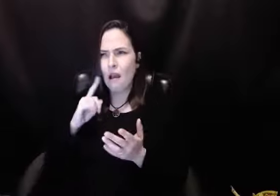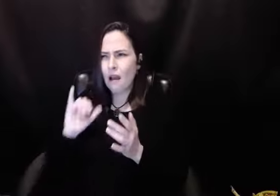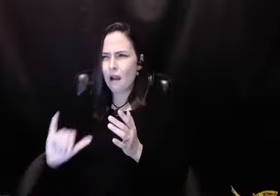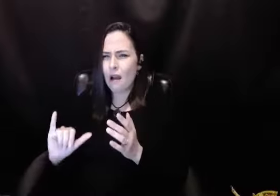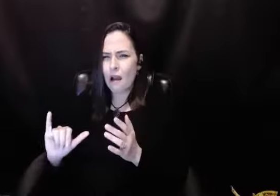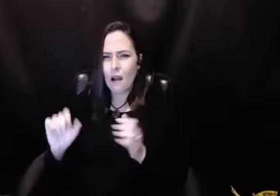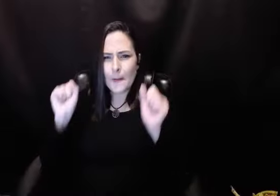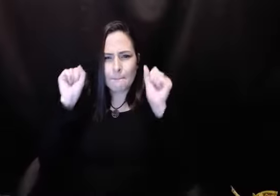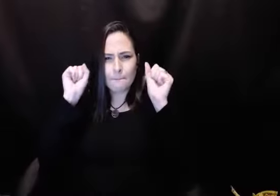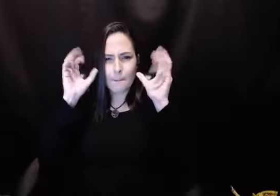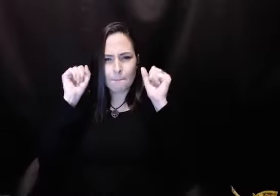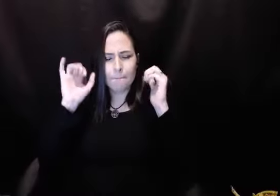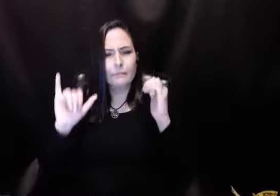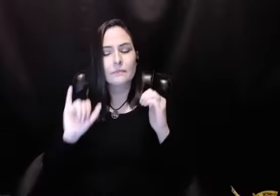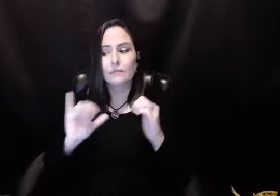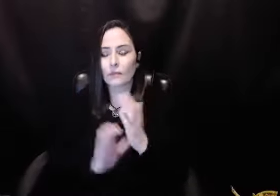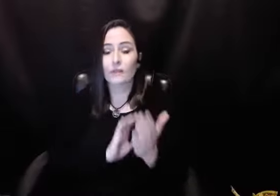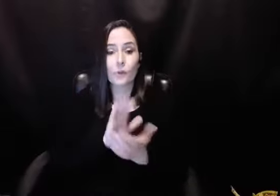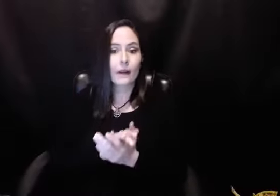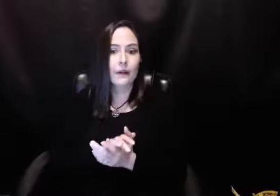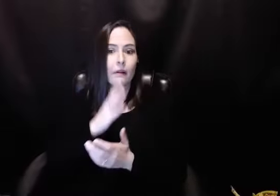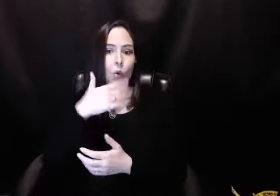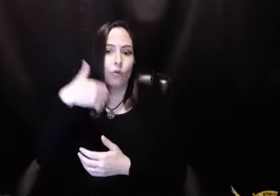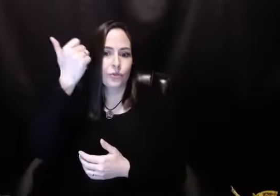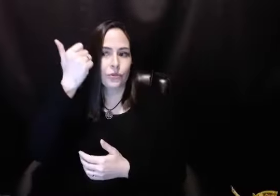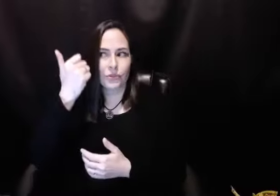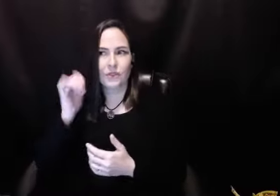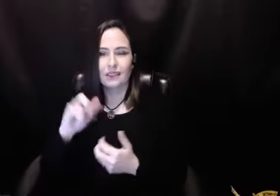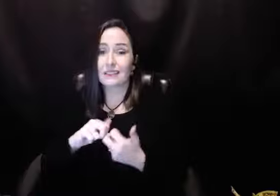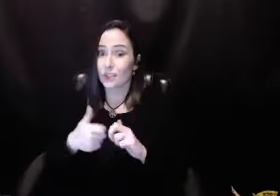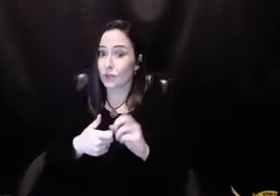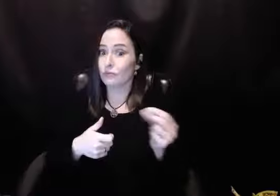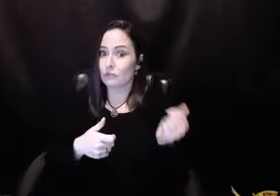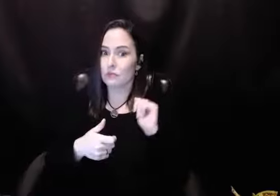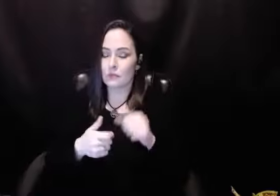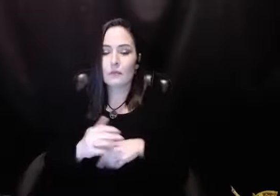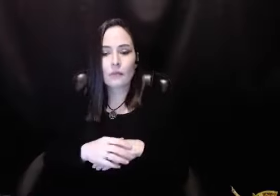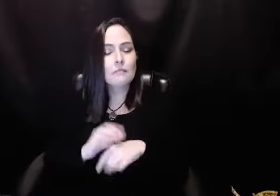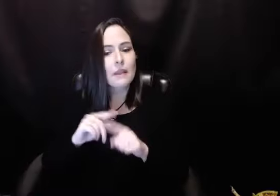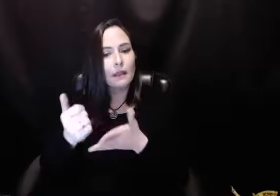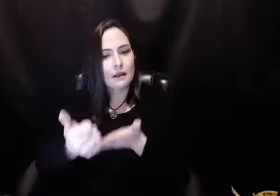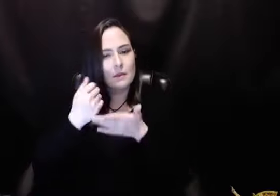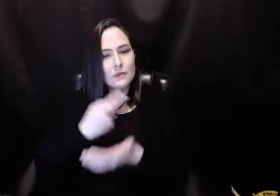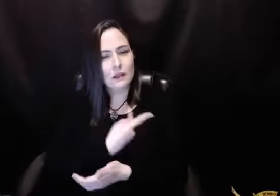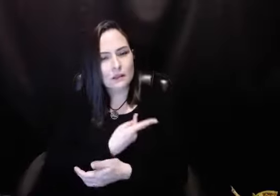Because it's working for them. And so that was profound for us. Because when you get married later in life, that's an issue.